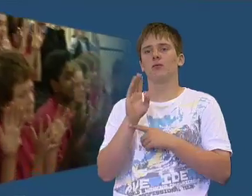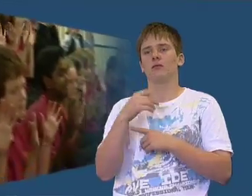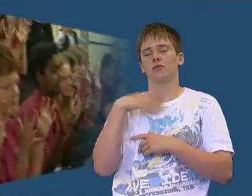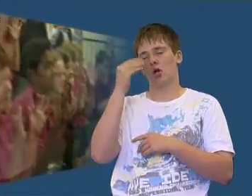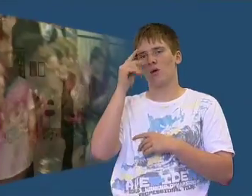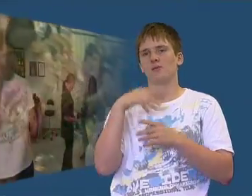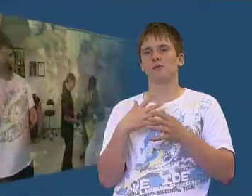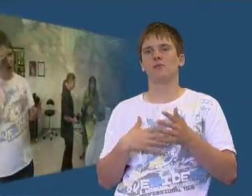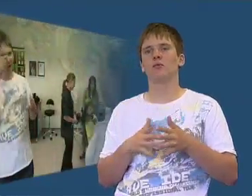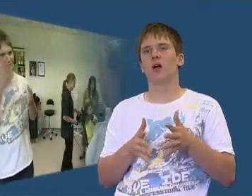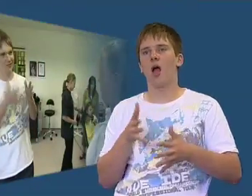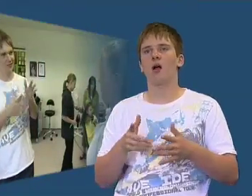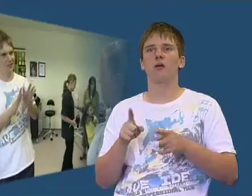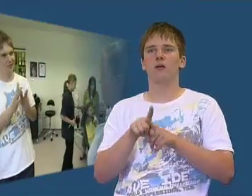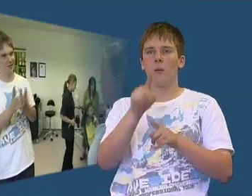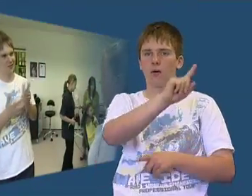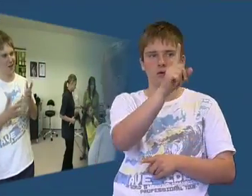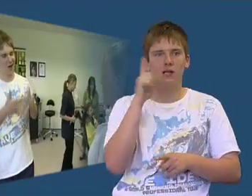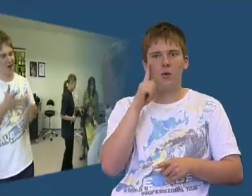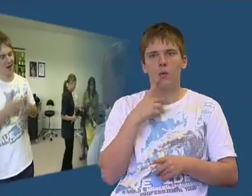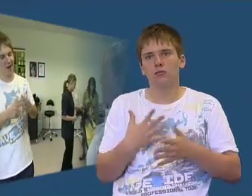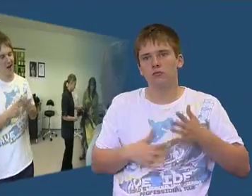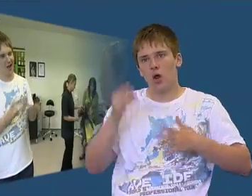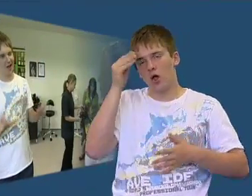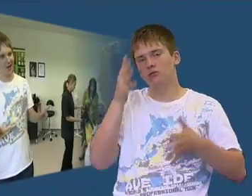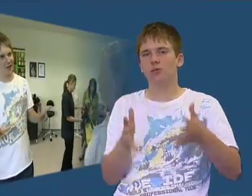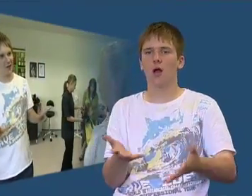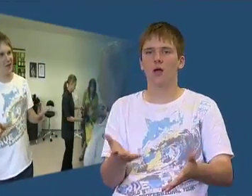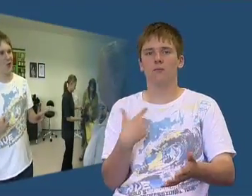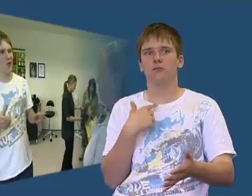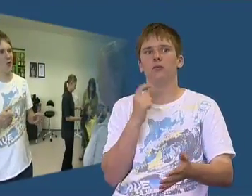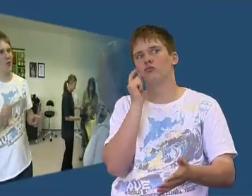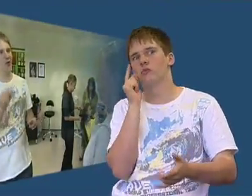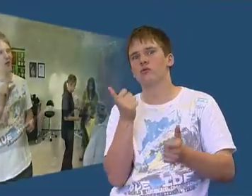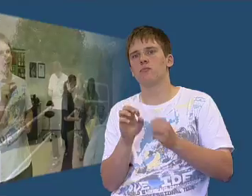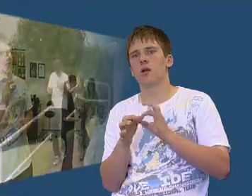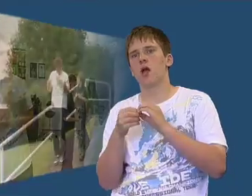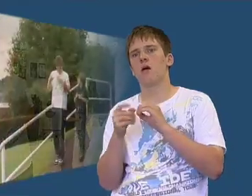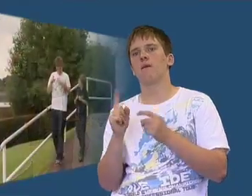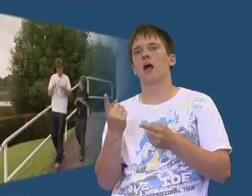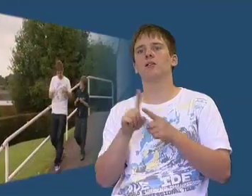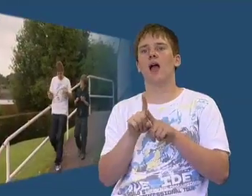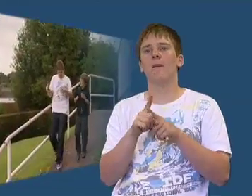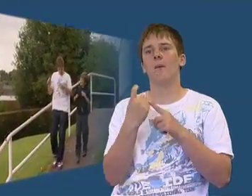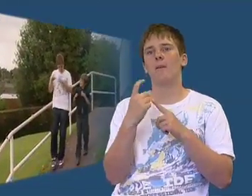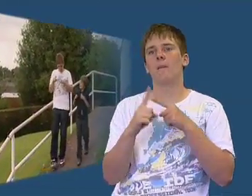So for the future, learning sign language, but also with hearing people. It'd be really great if I could adapt that.